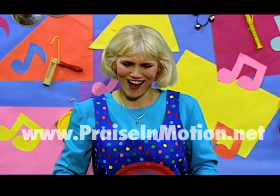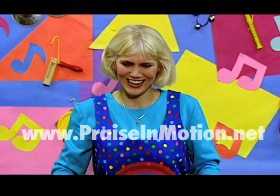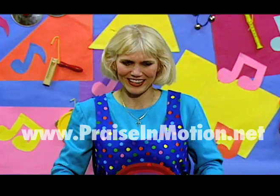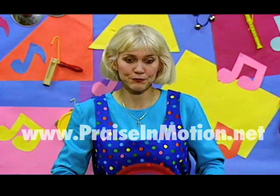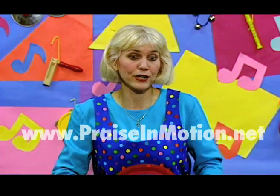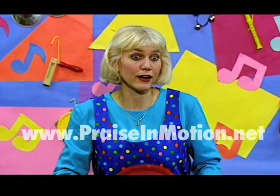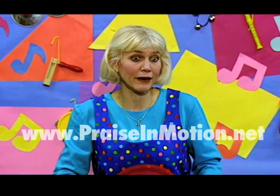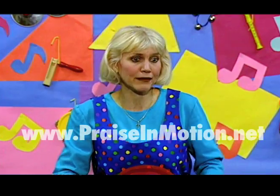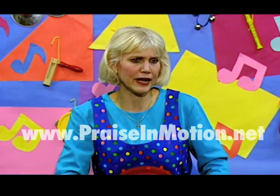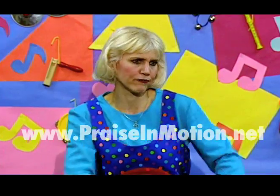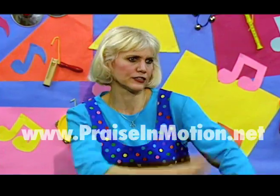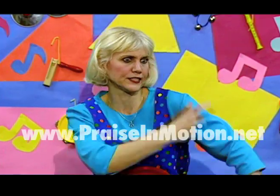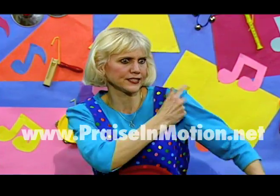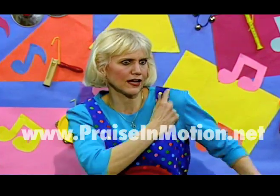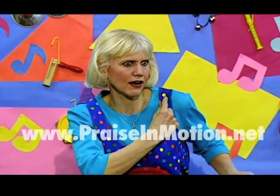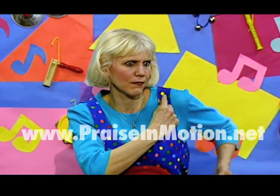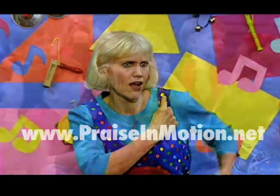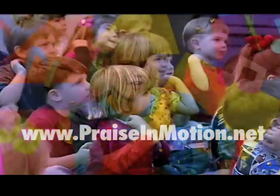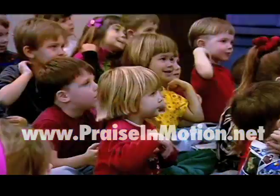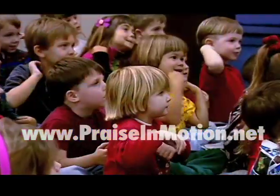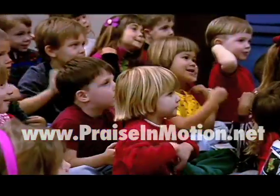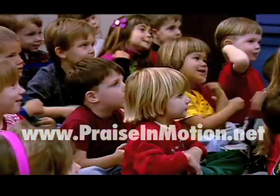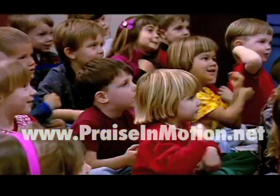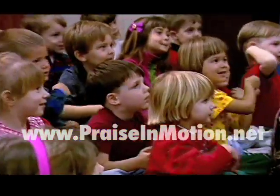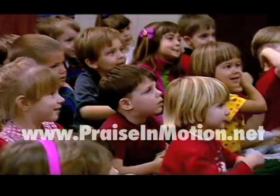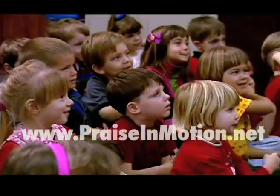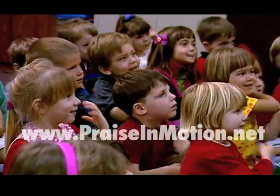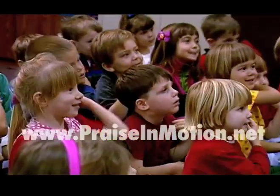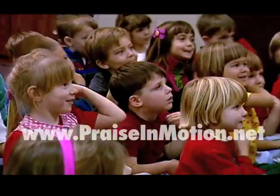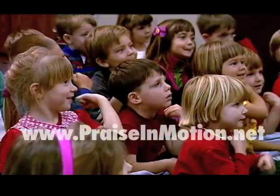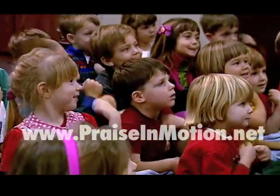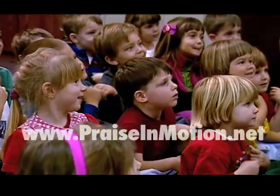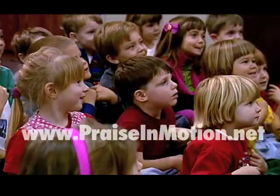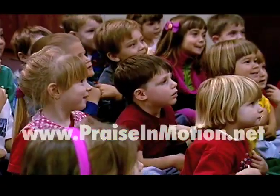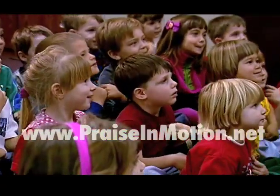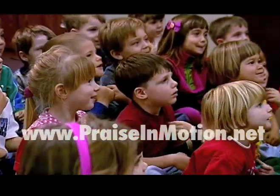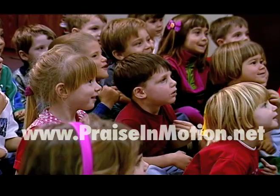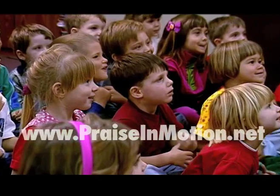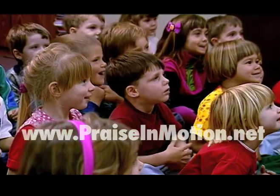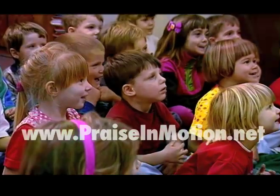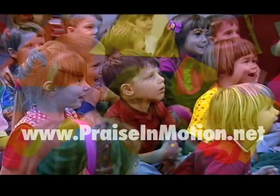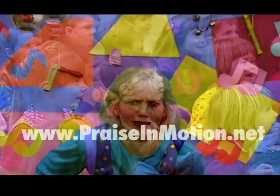Okay, let's put on our backpack. First this arm. Now this arm. Oh, it's so heavy.